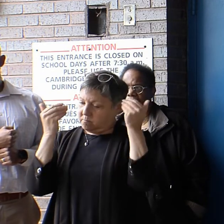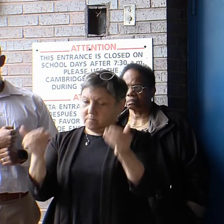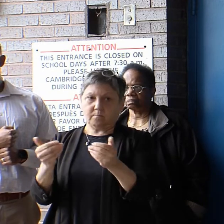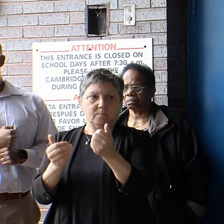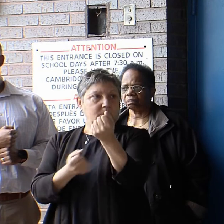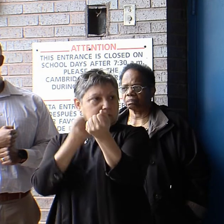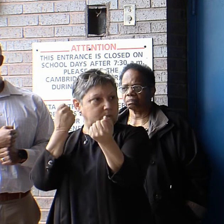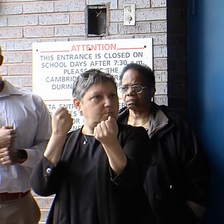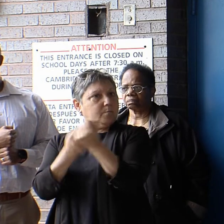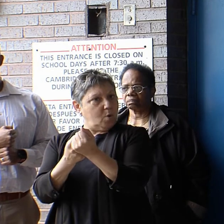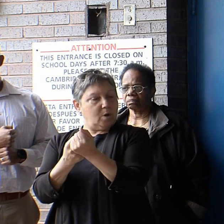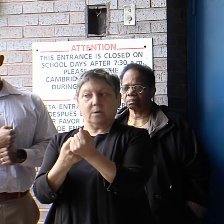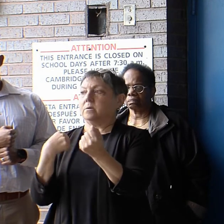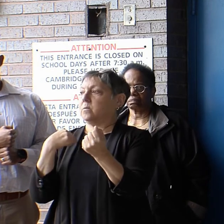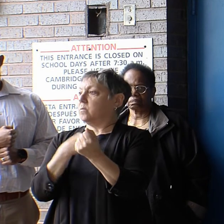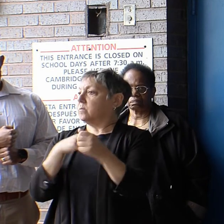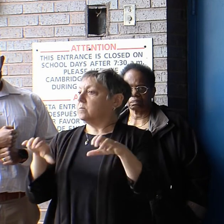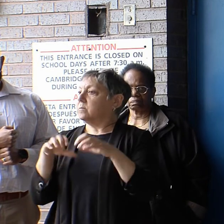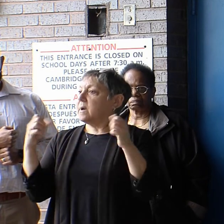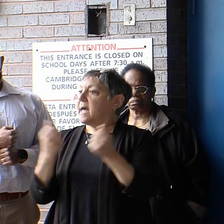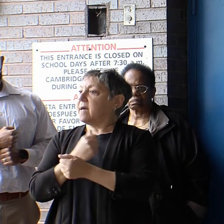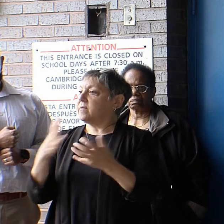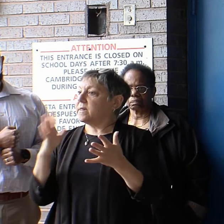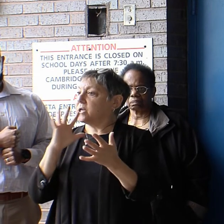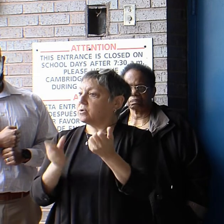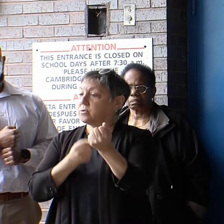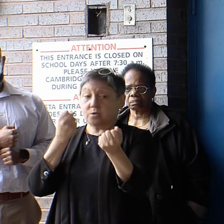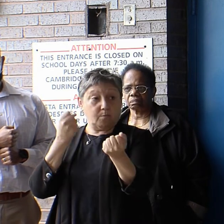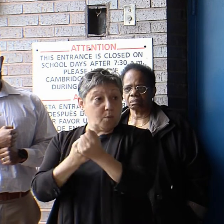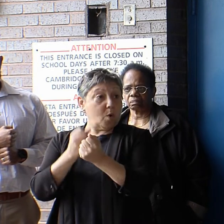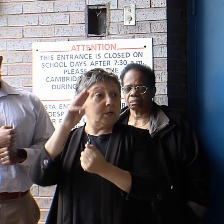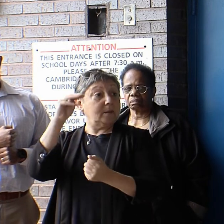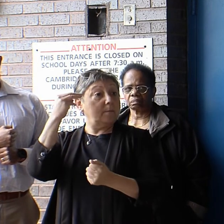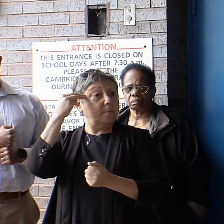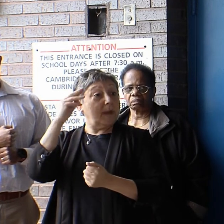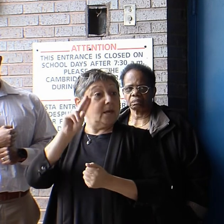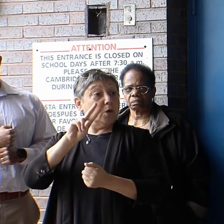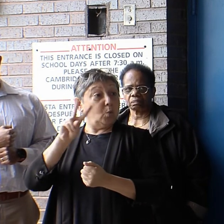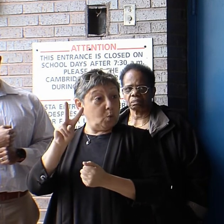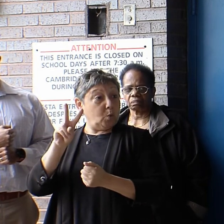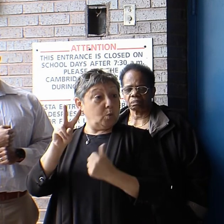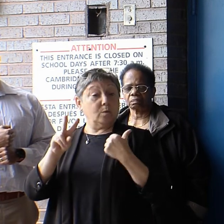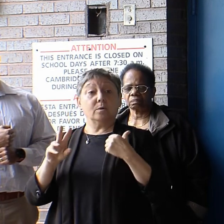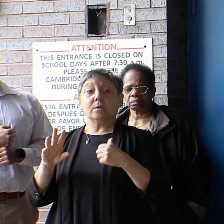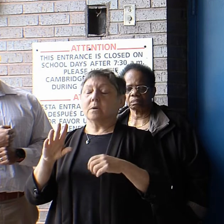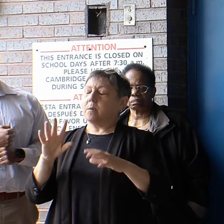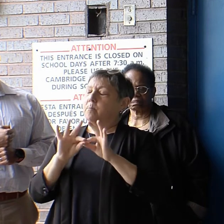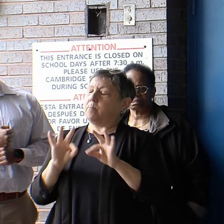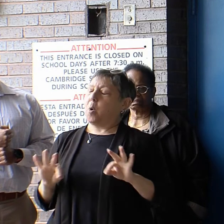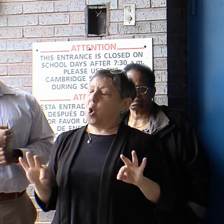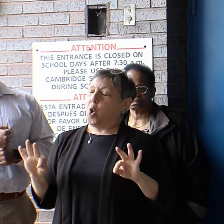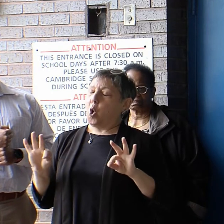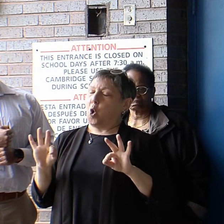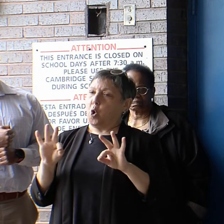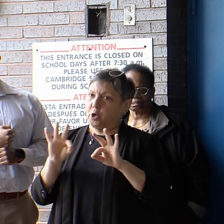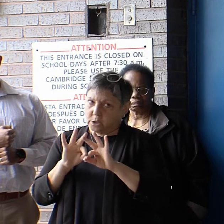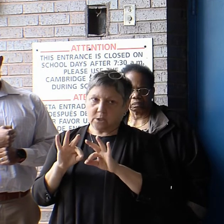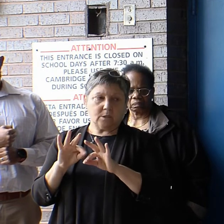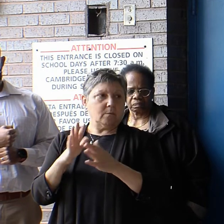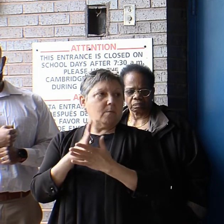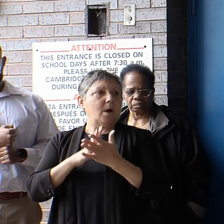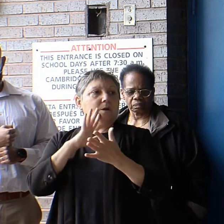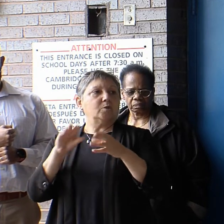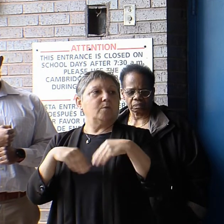this and do our utmost to support Mayor Wu and what she's pledged to do, because it's a vitally important part of